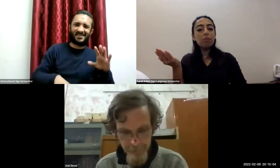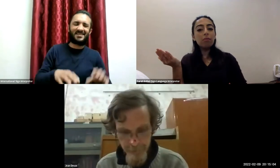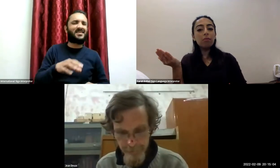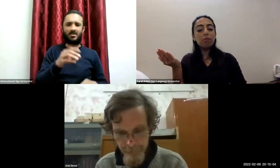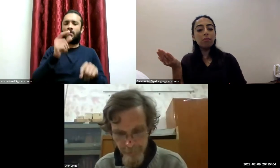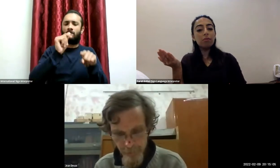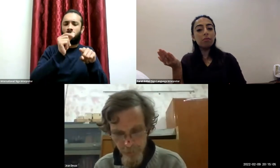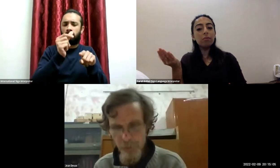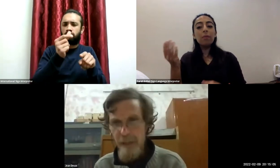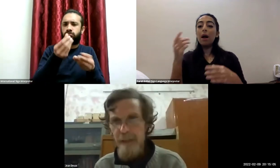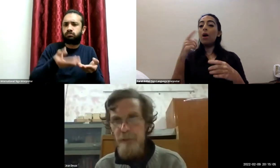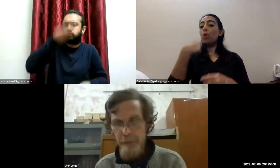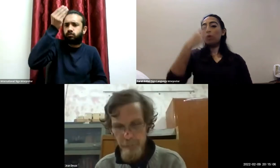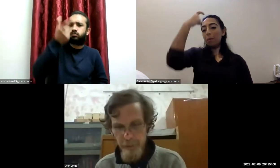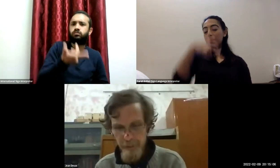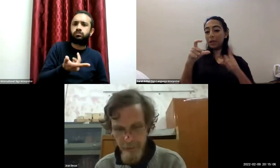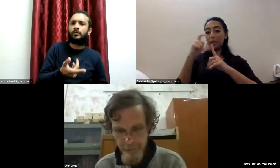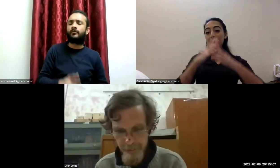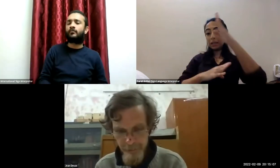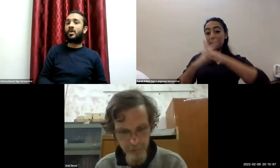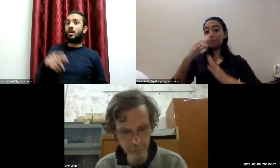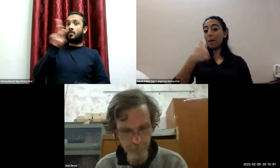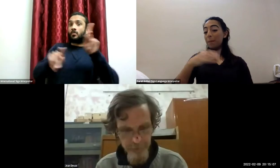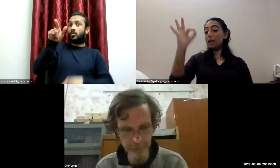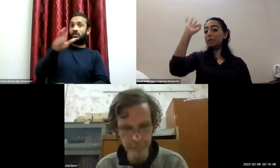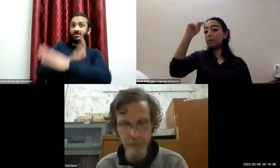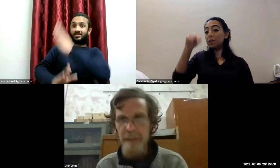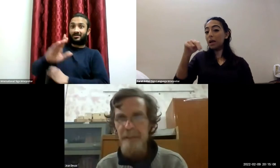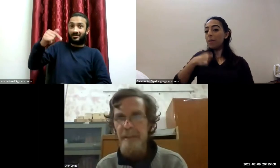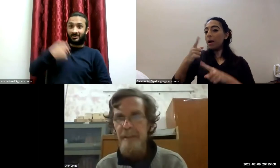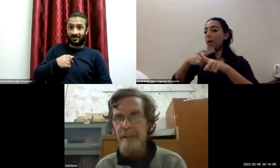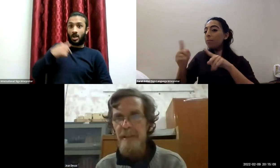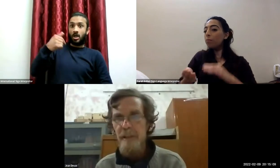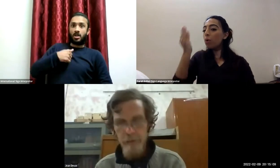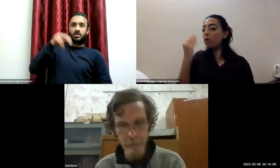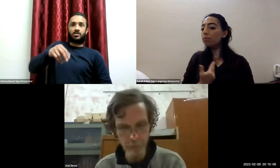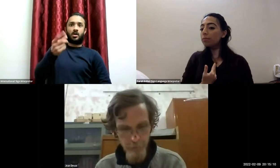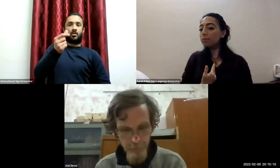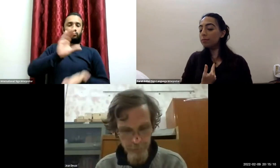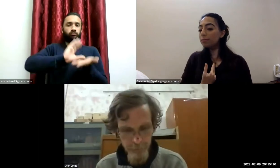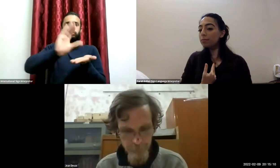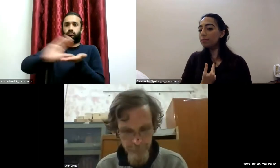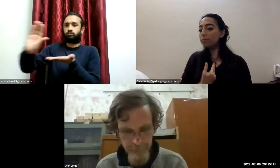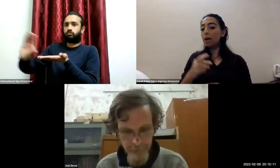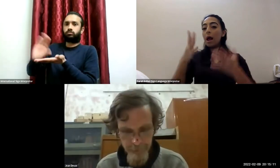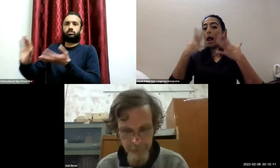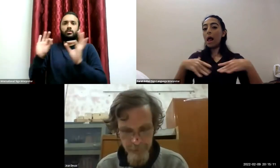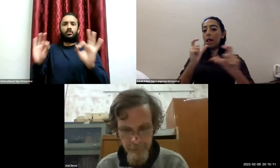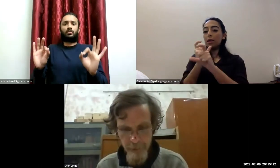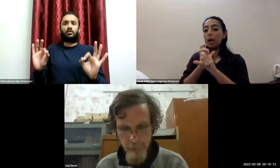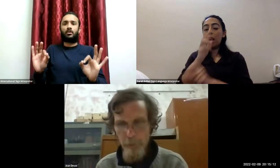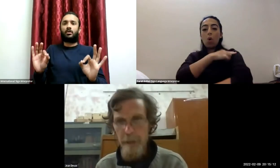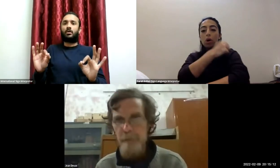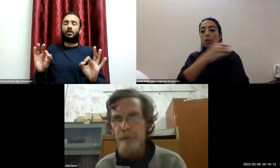person you are likely to have special needs for instance for health care for certain facilities